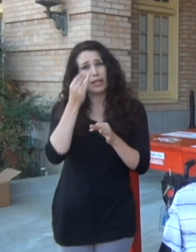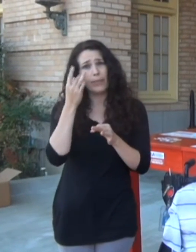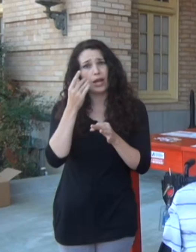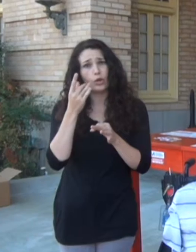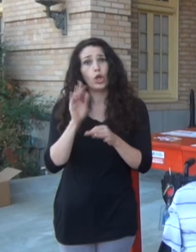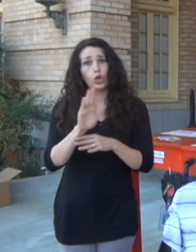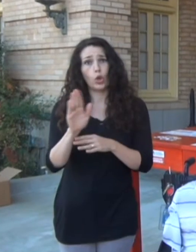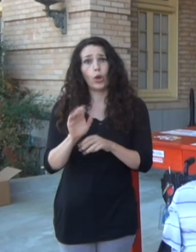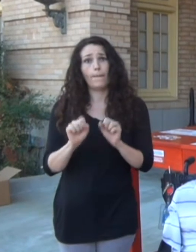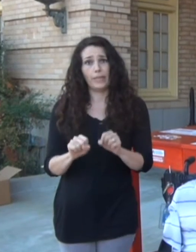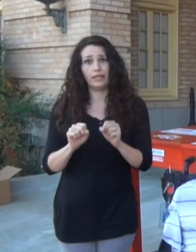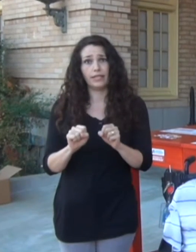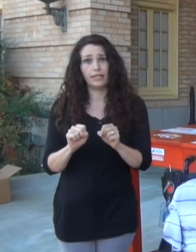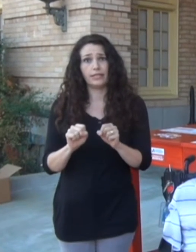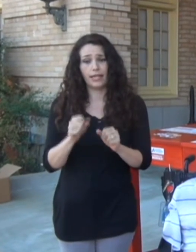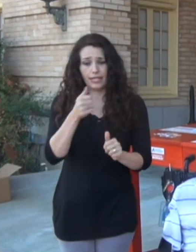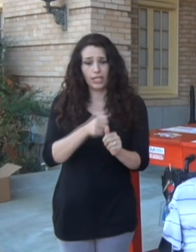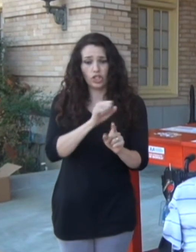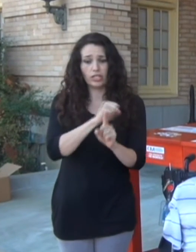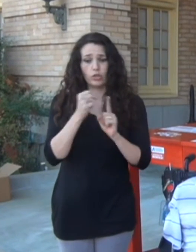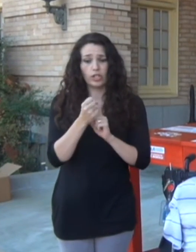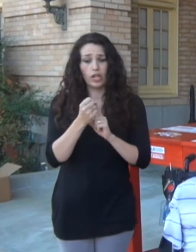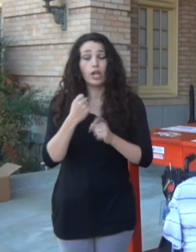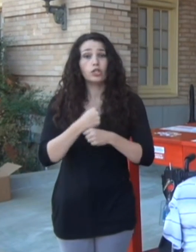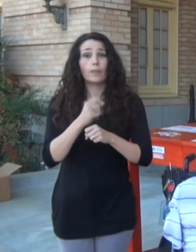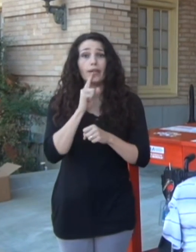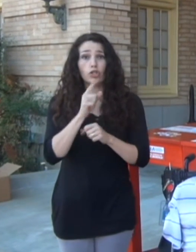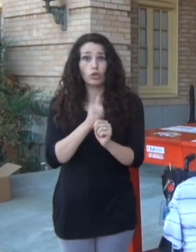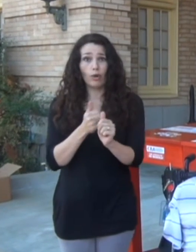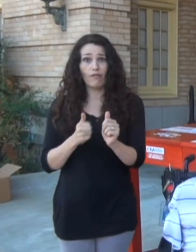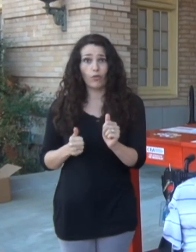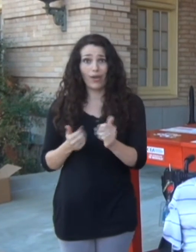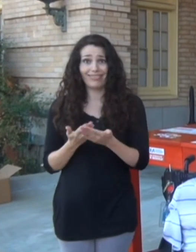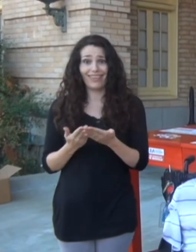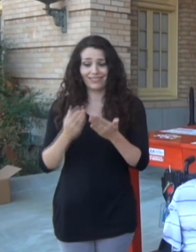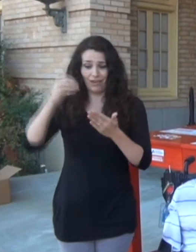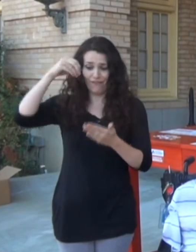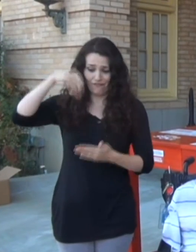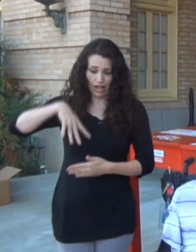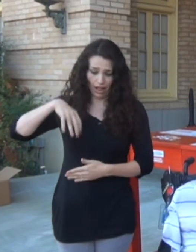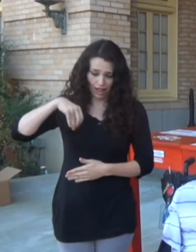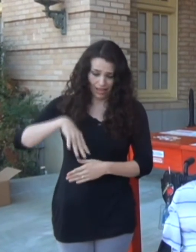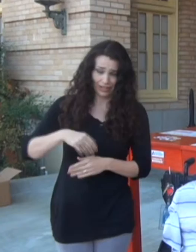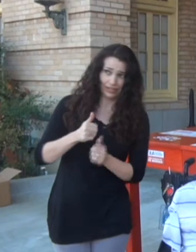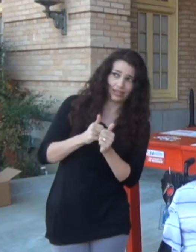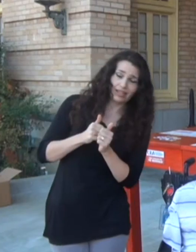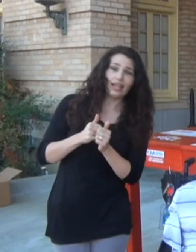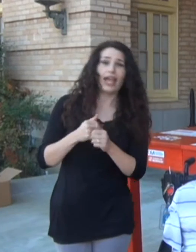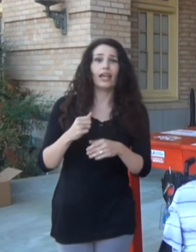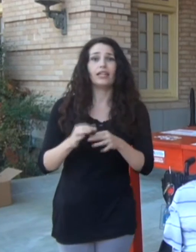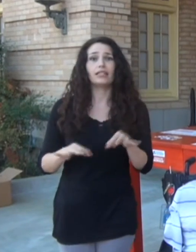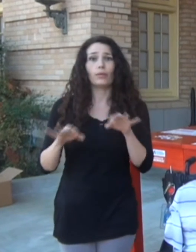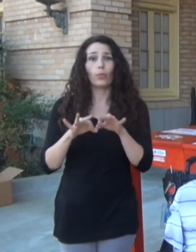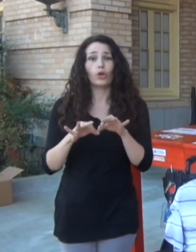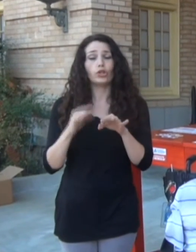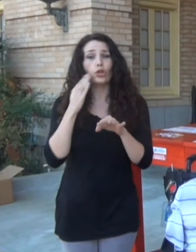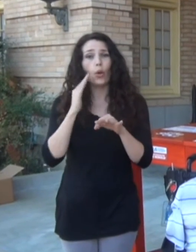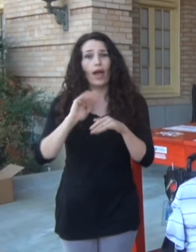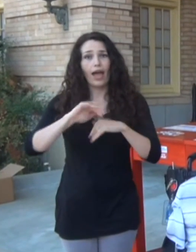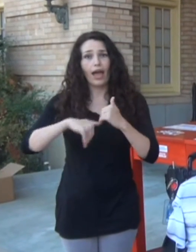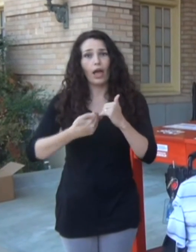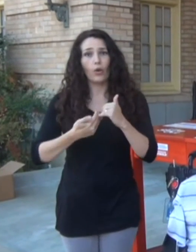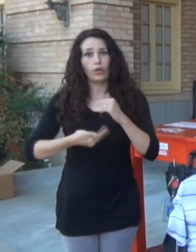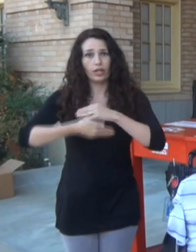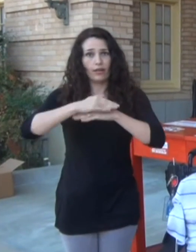situation. So what you should do is make sure you try to get away from stuff that's falling on you. And then the most important thing is to figure out how you're able to cover your